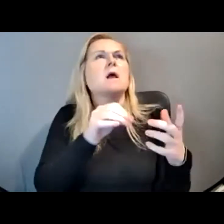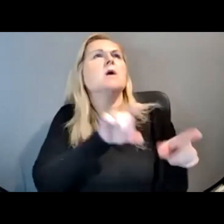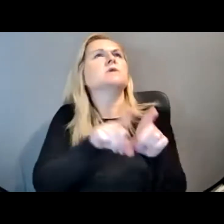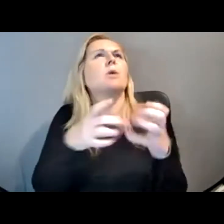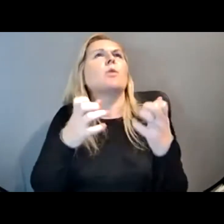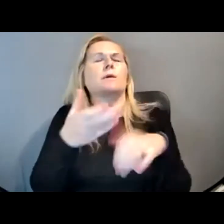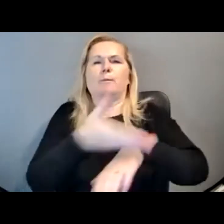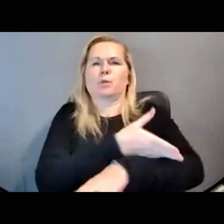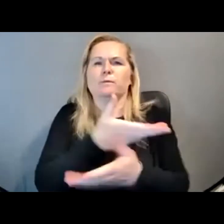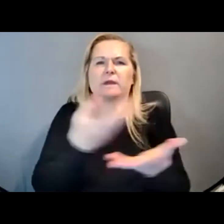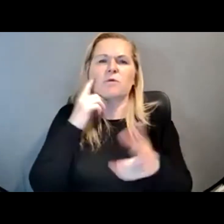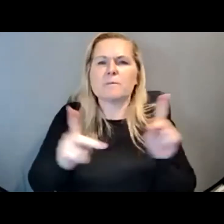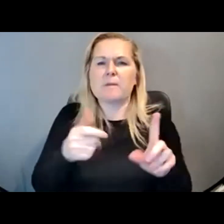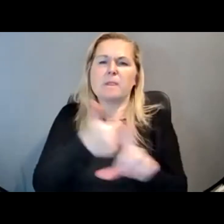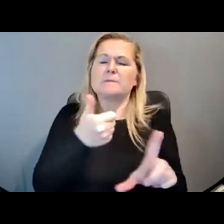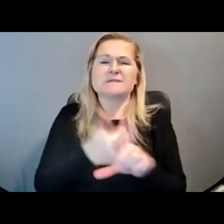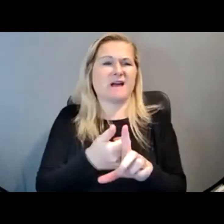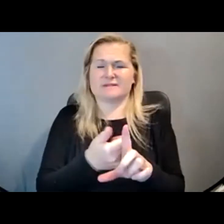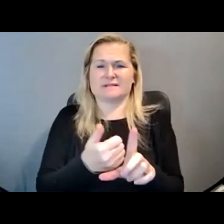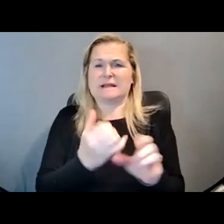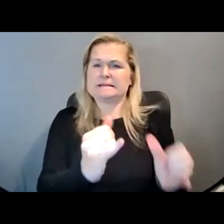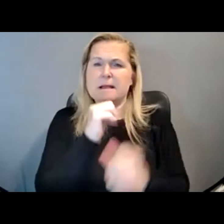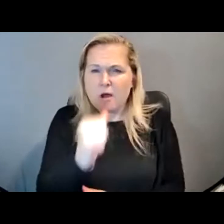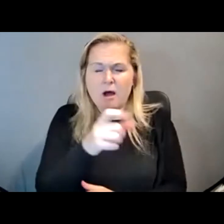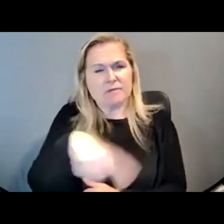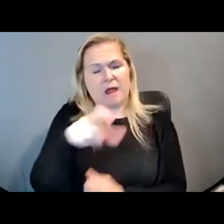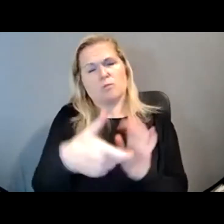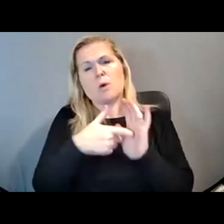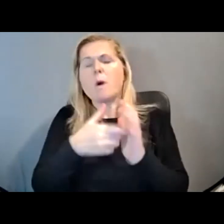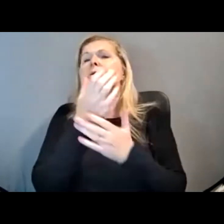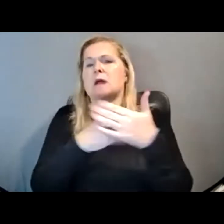for people who are different and who need accommodations.